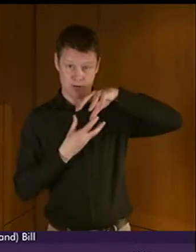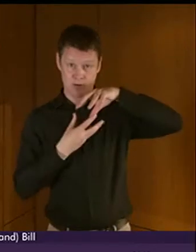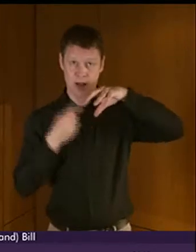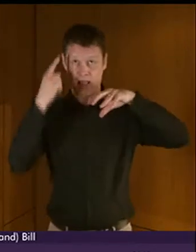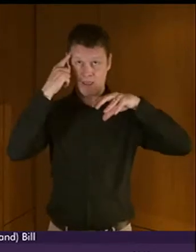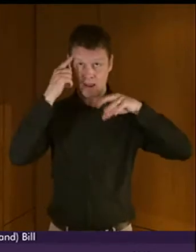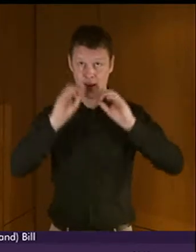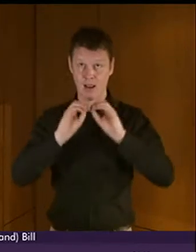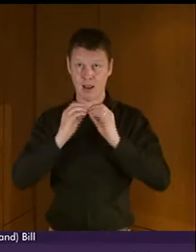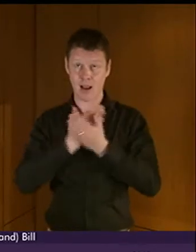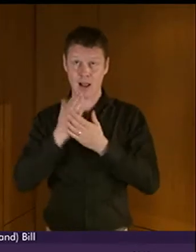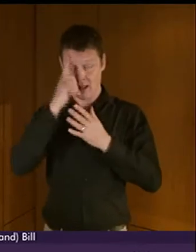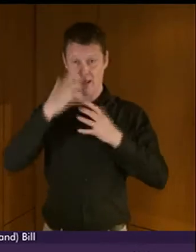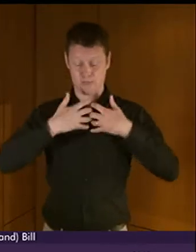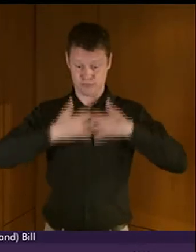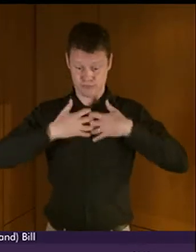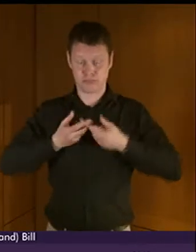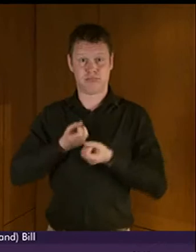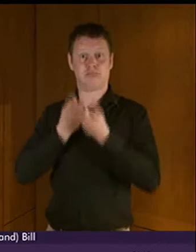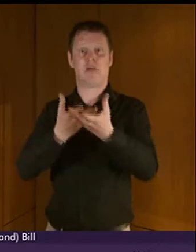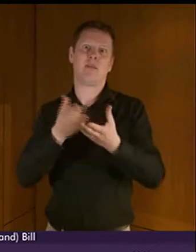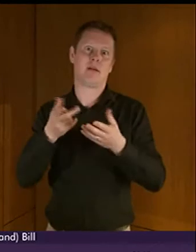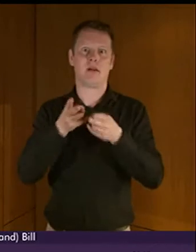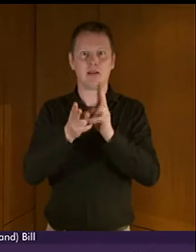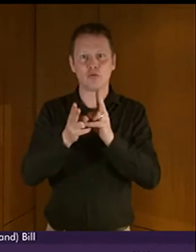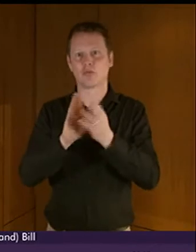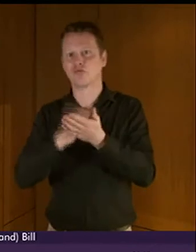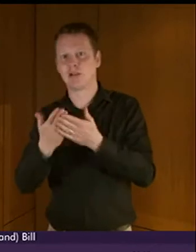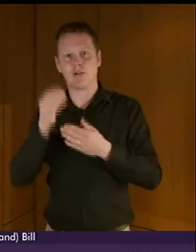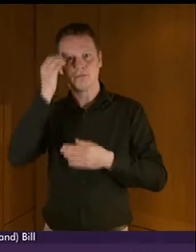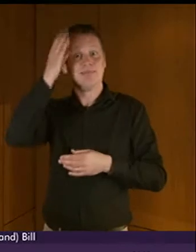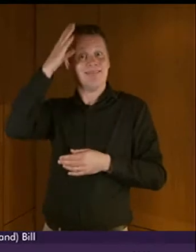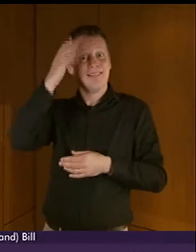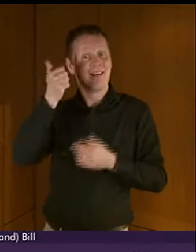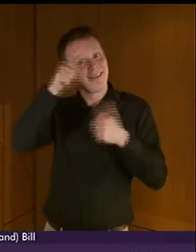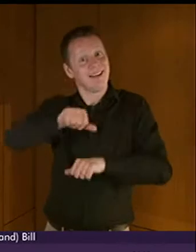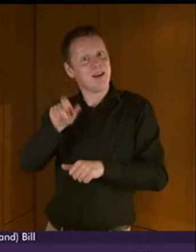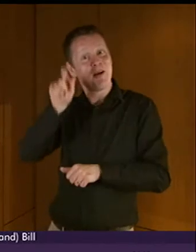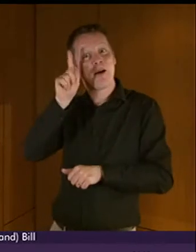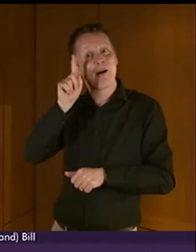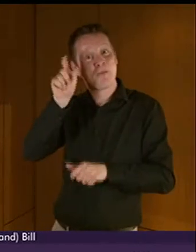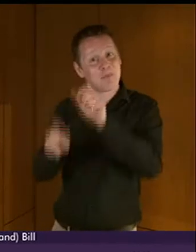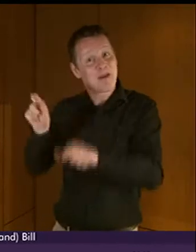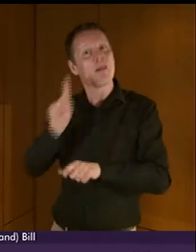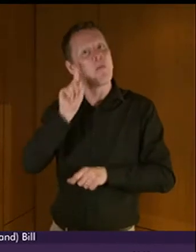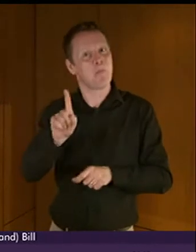Clearly, translators and interpreters are extremely bright folk. But there is a limit to the rate at which this can be dealt with and the right